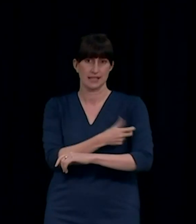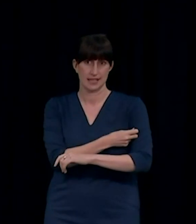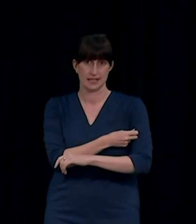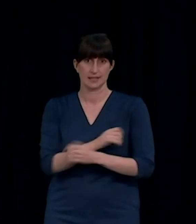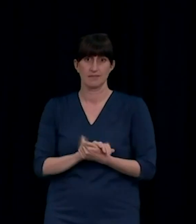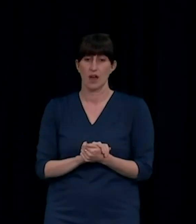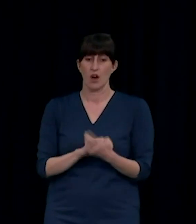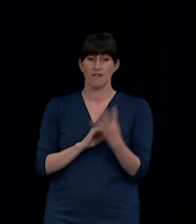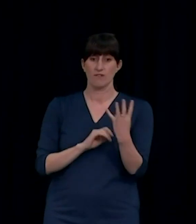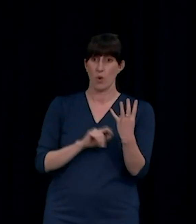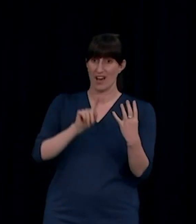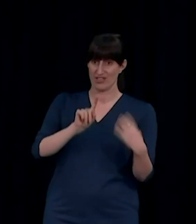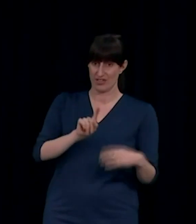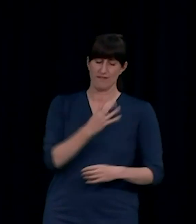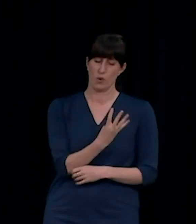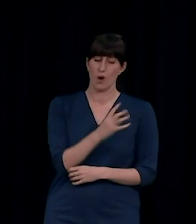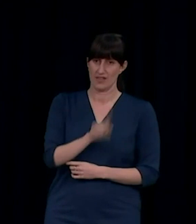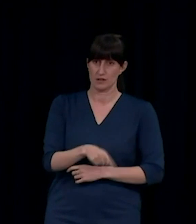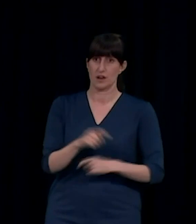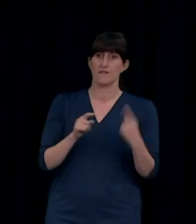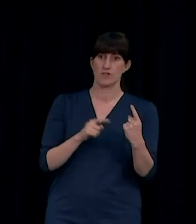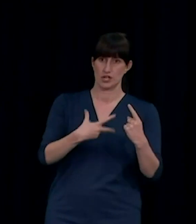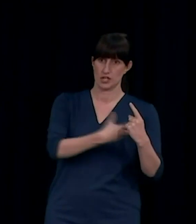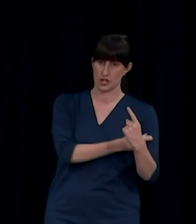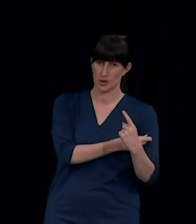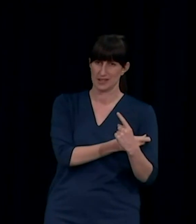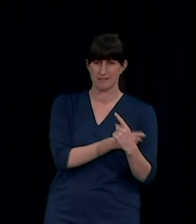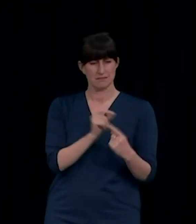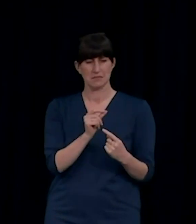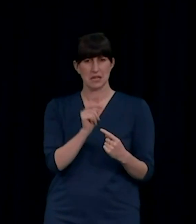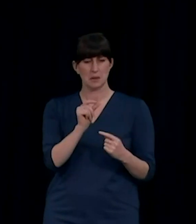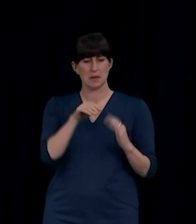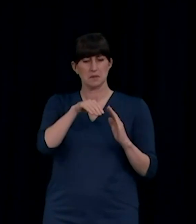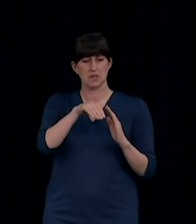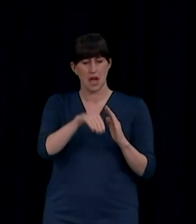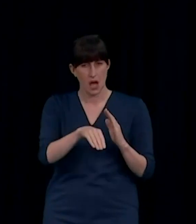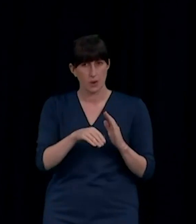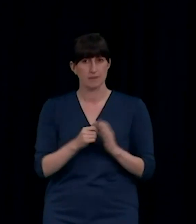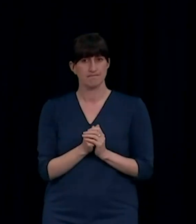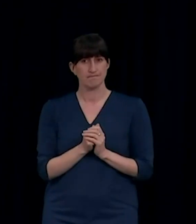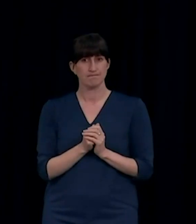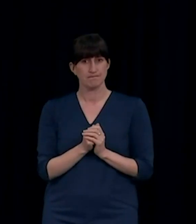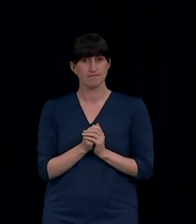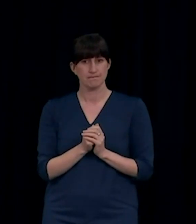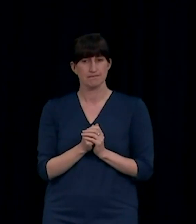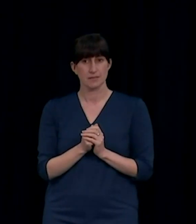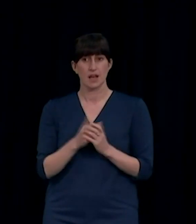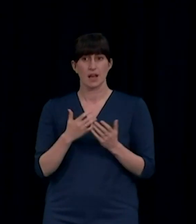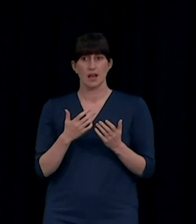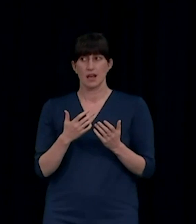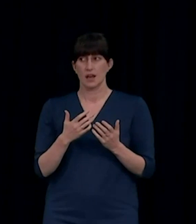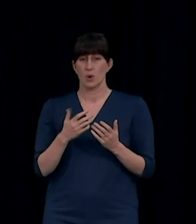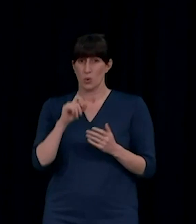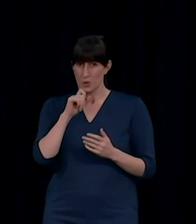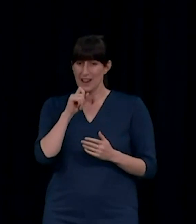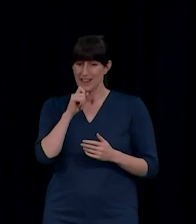were first doses. Now, that is a decline on first doses for Auckland, and a sign that we are hitting those higher percentages and